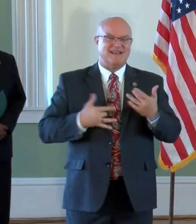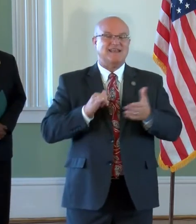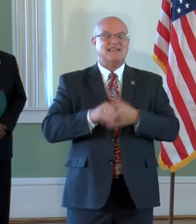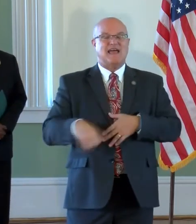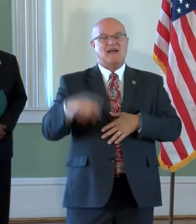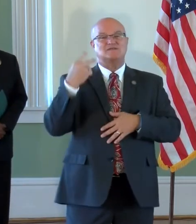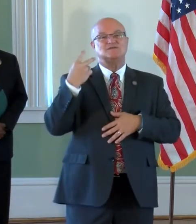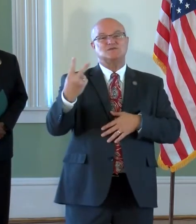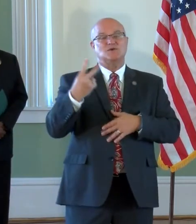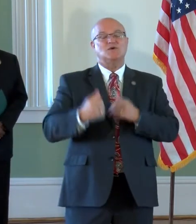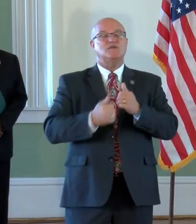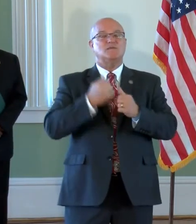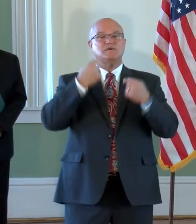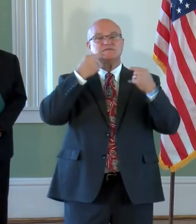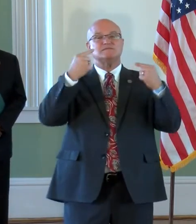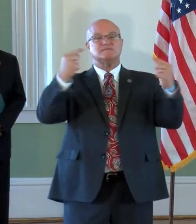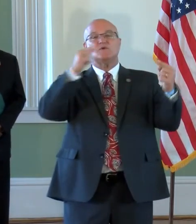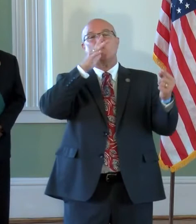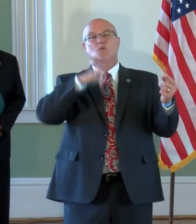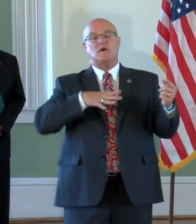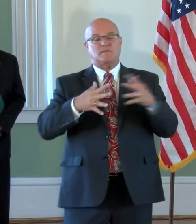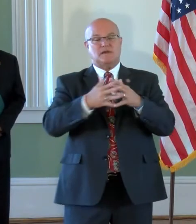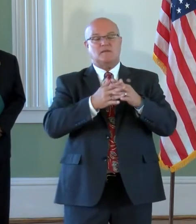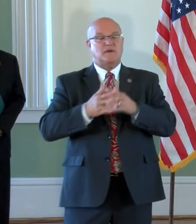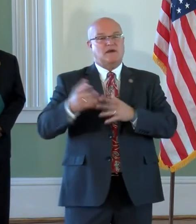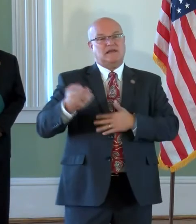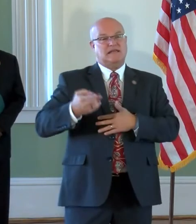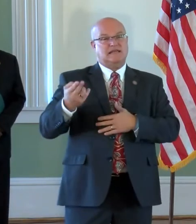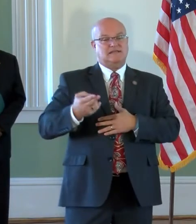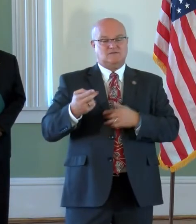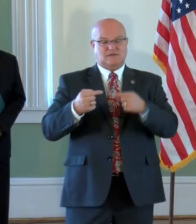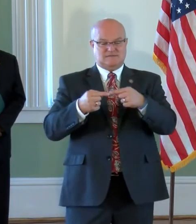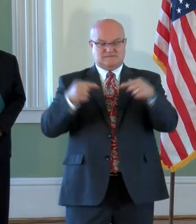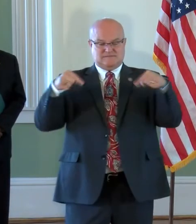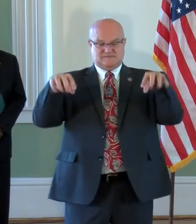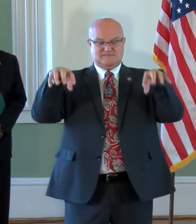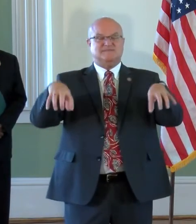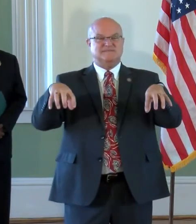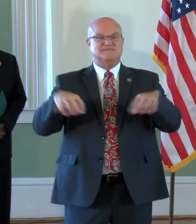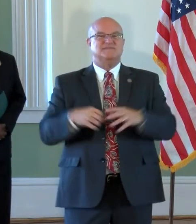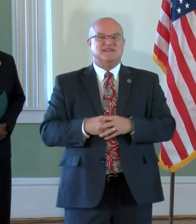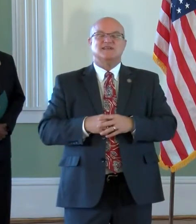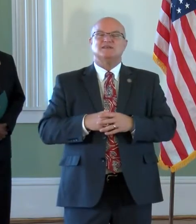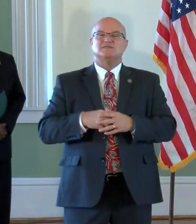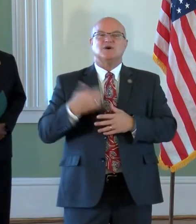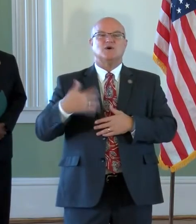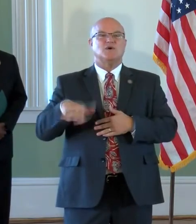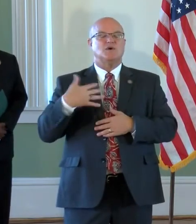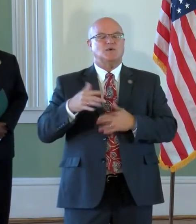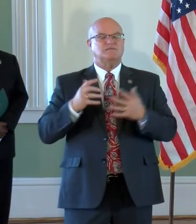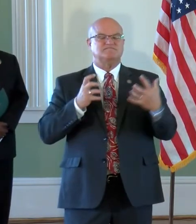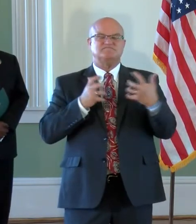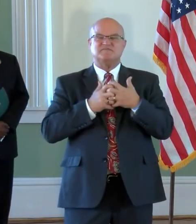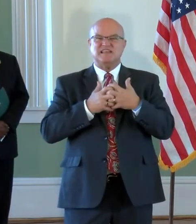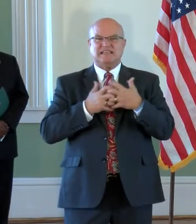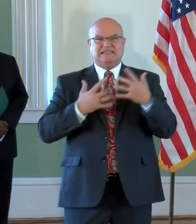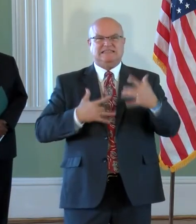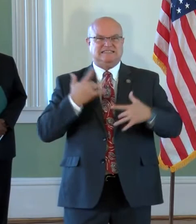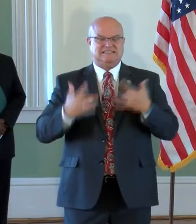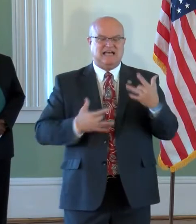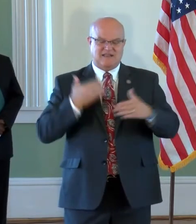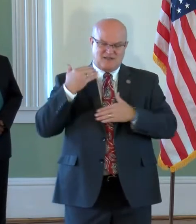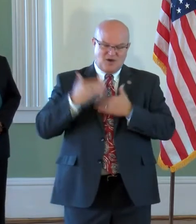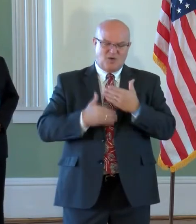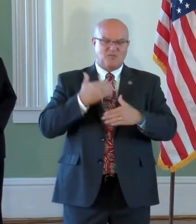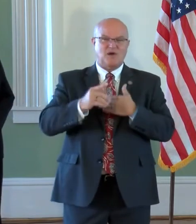have two of the most notable women in American history right across from one another. So this is fitting. It's very exciting. This whole